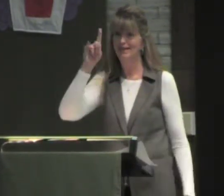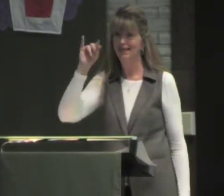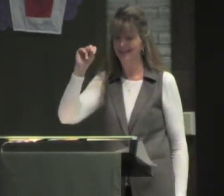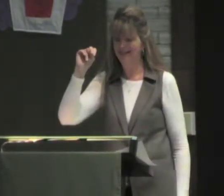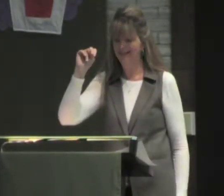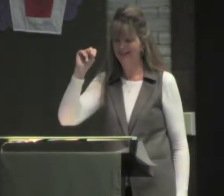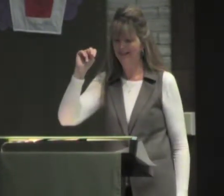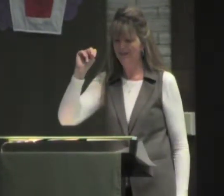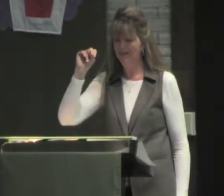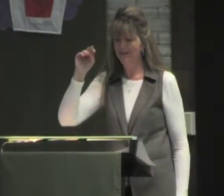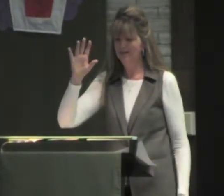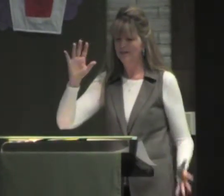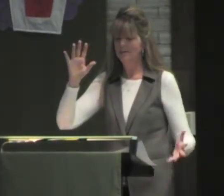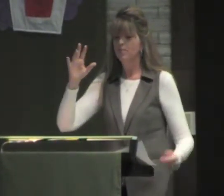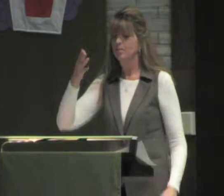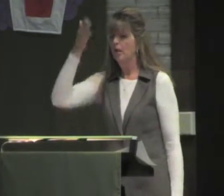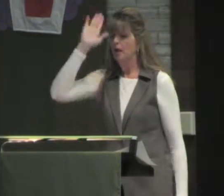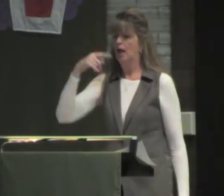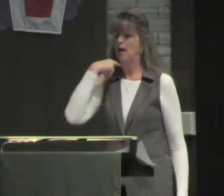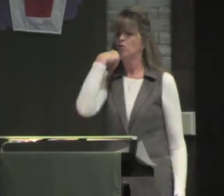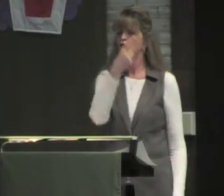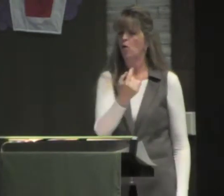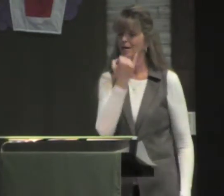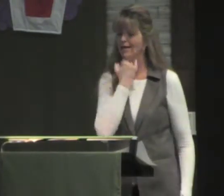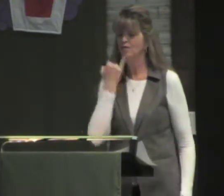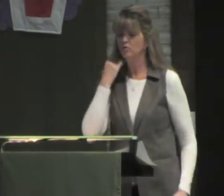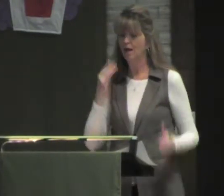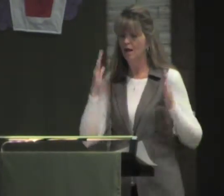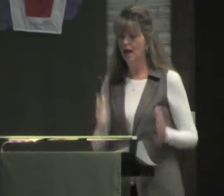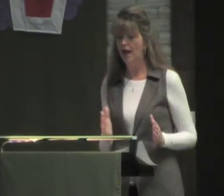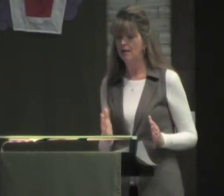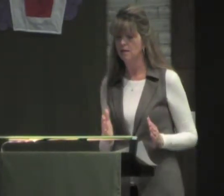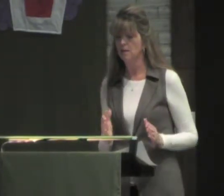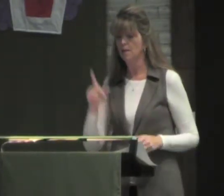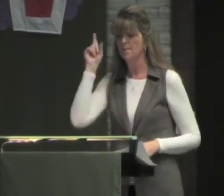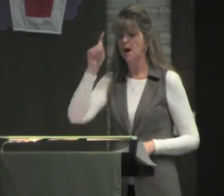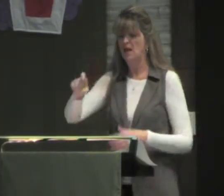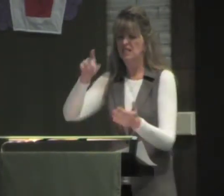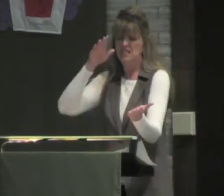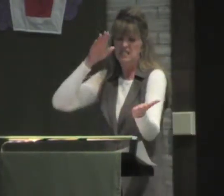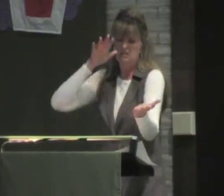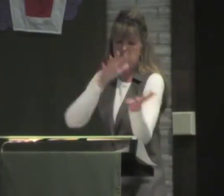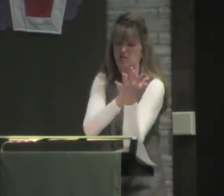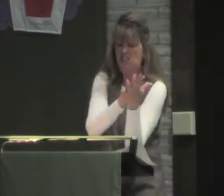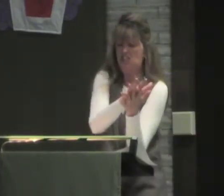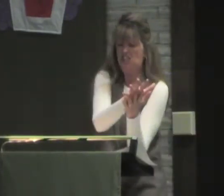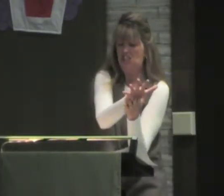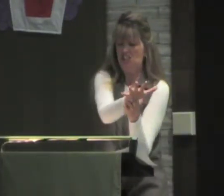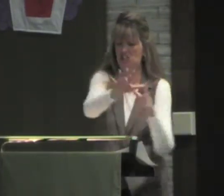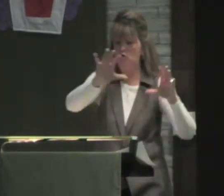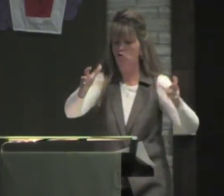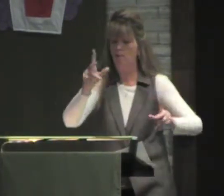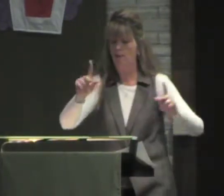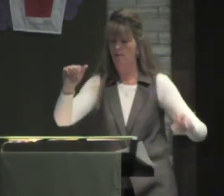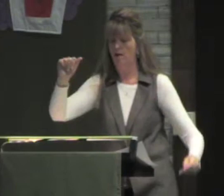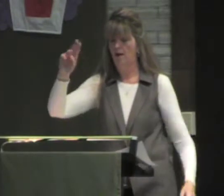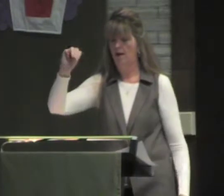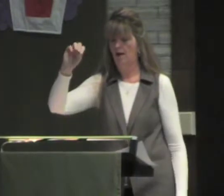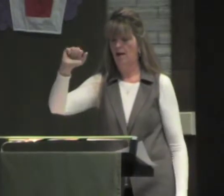Because footballs are made of pigskin, you know. Now, God told the Israelites to completely